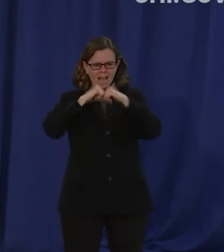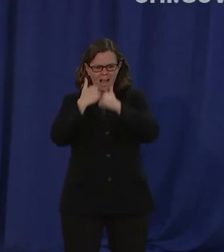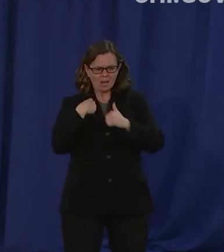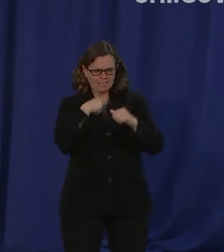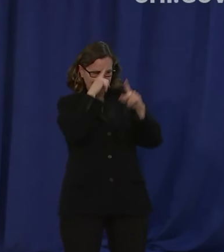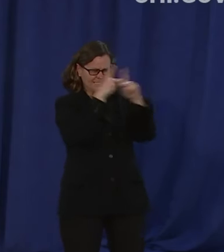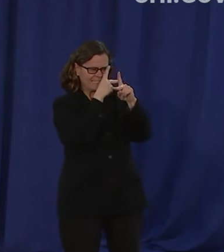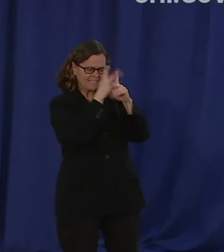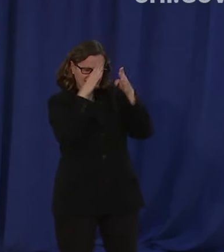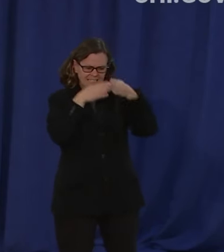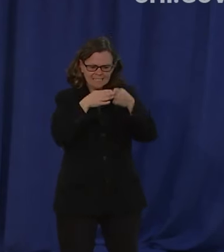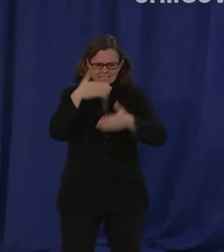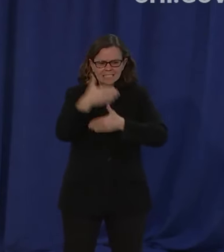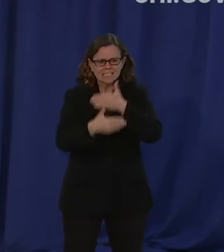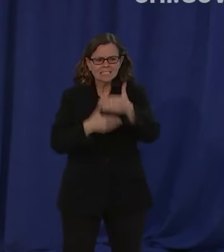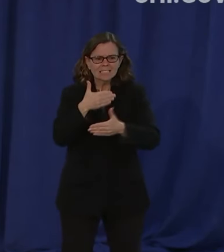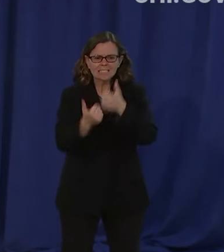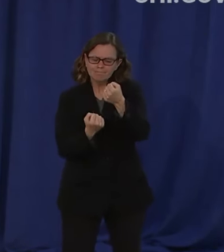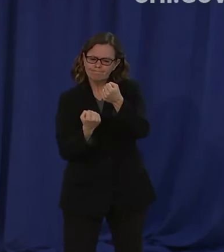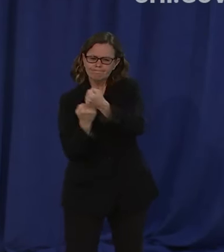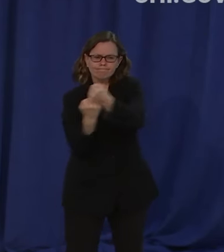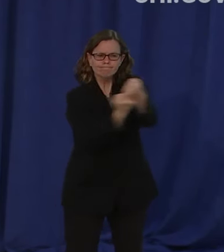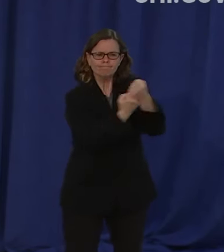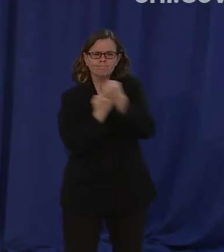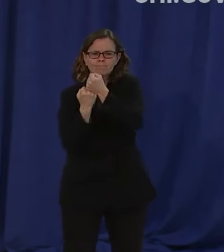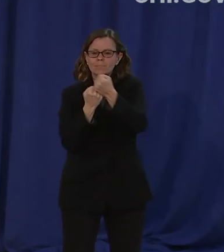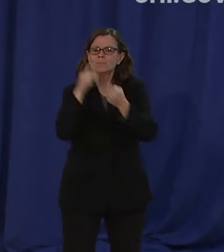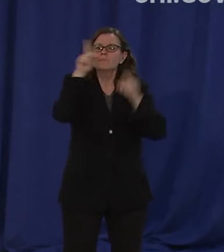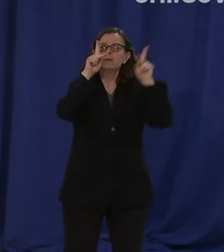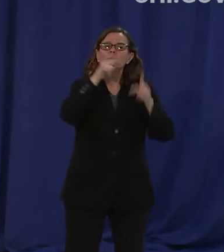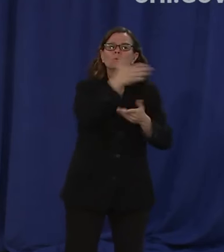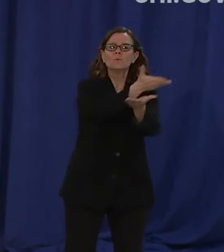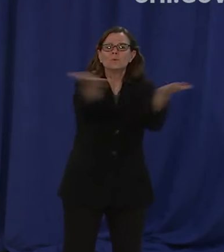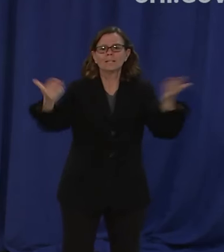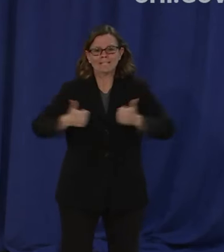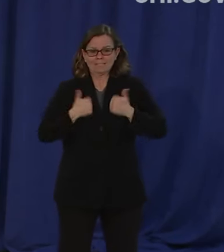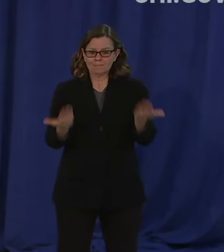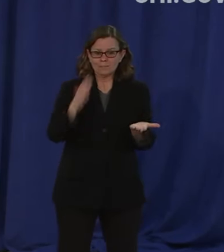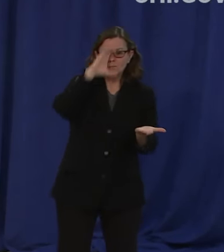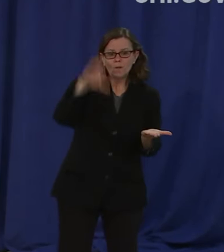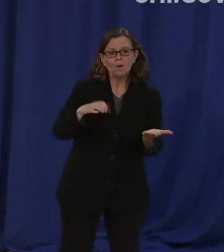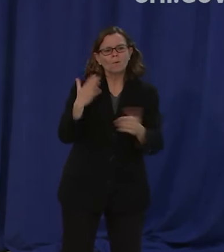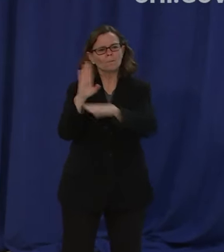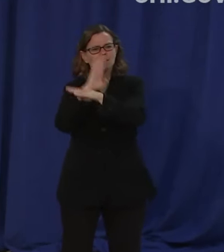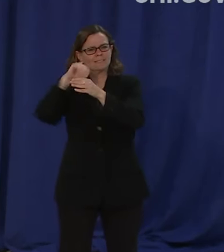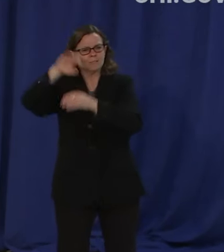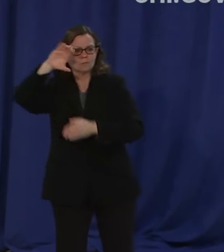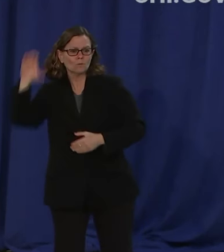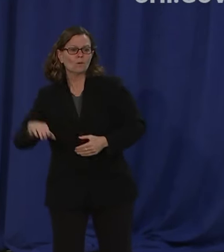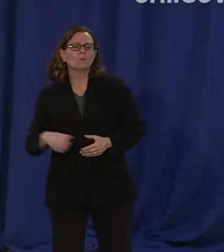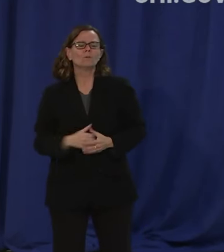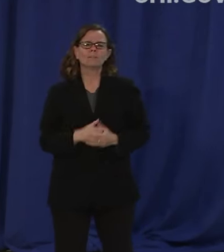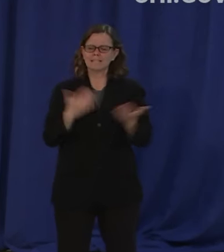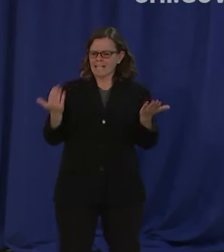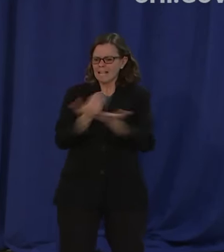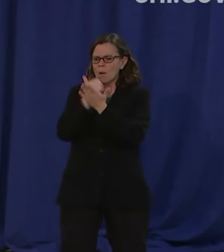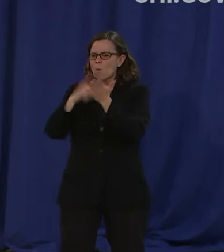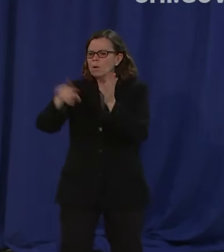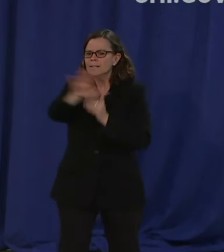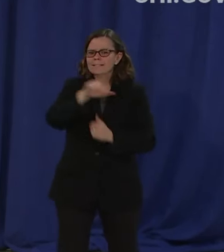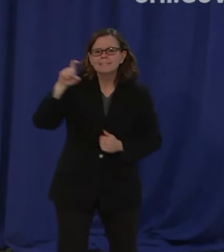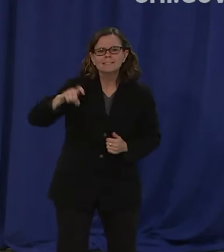in supporting our residents and businesses who are desperately in need, who understand, as I do,